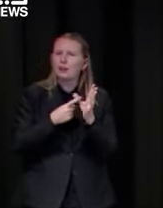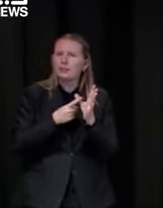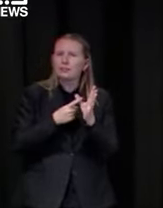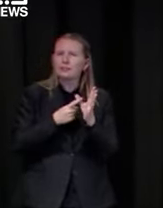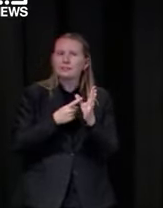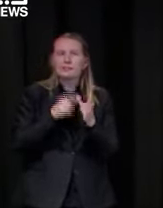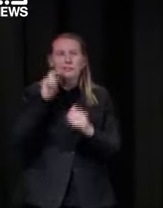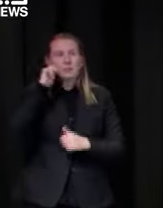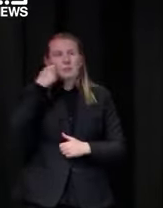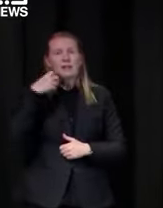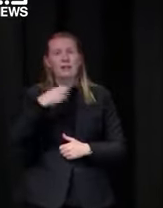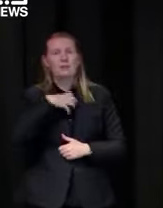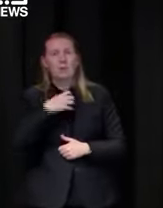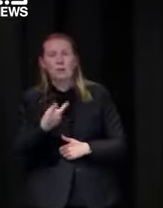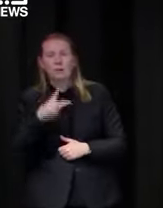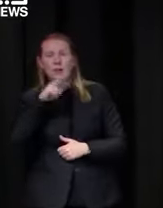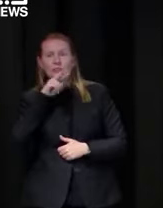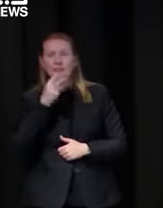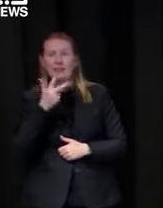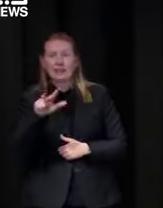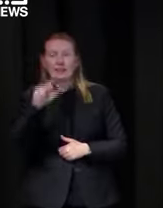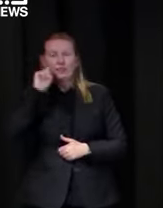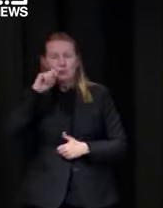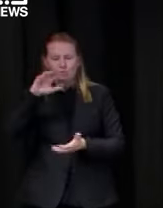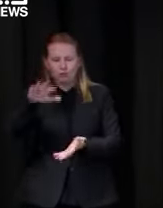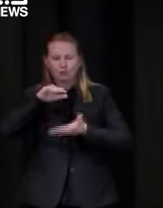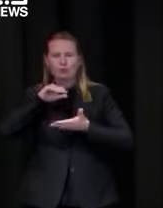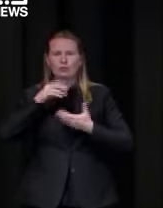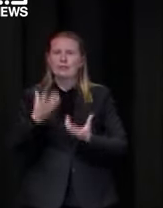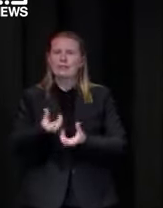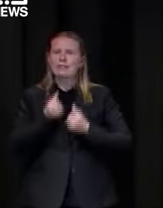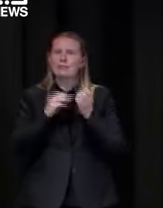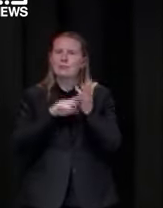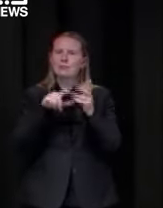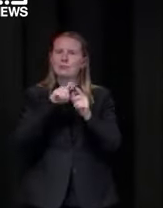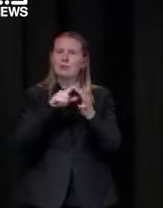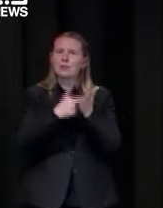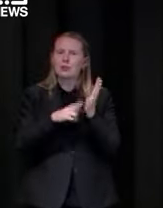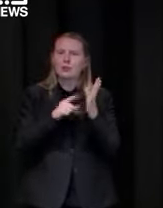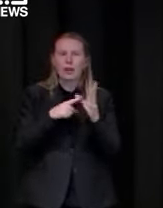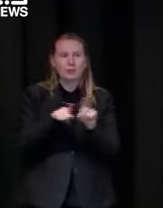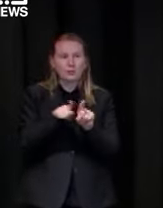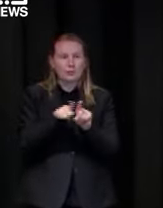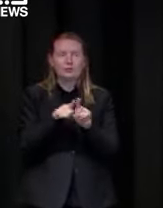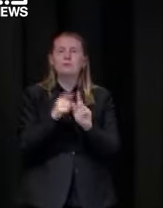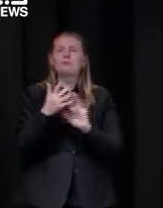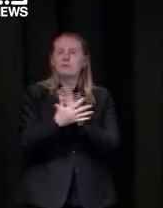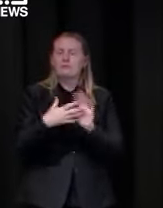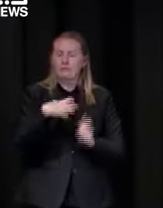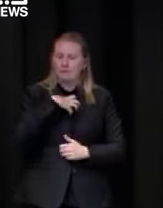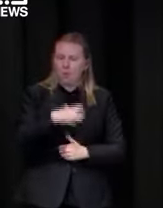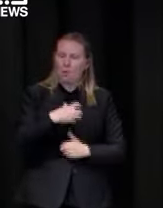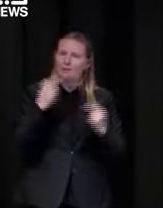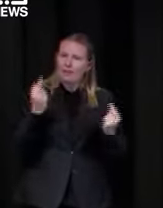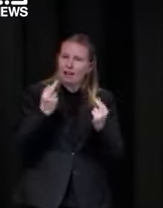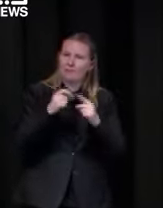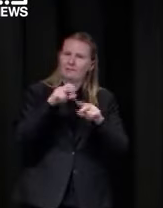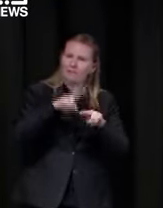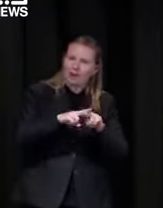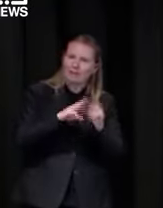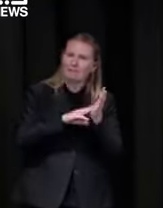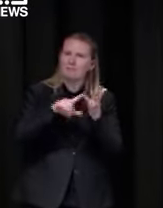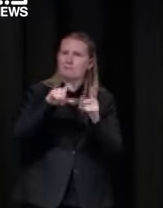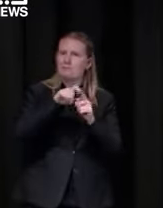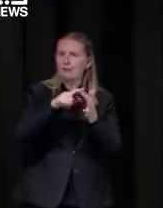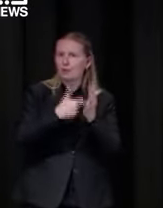280 pharmacists getting moderna next week part of that big step up in the availability of both pfizer and moderna over the weeks ahead